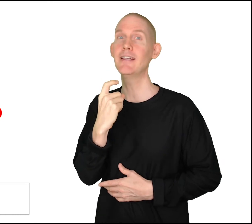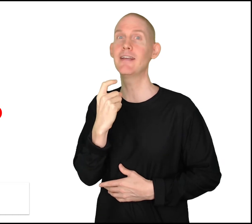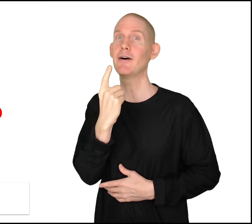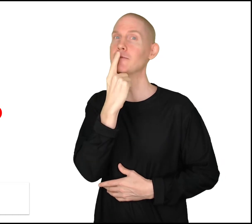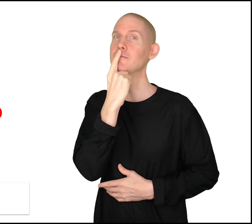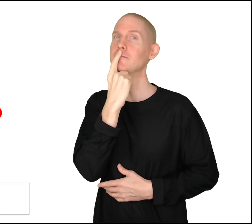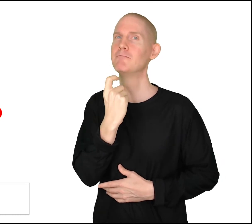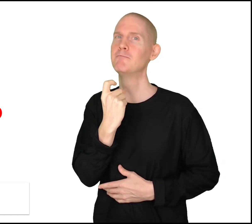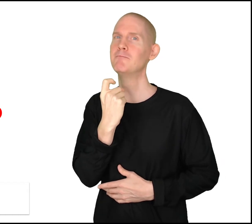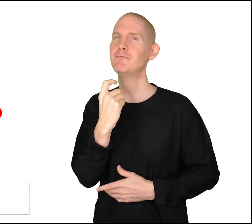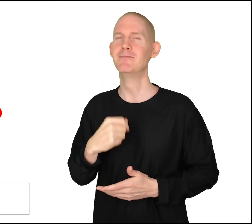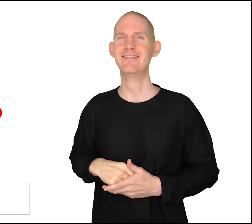down.